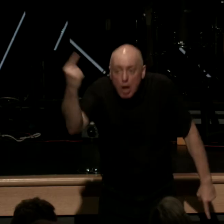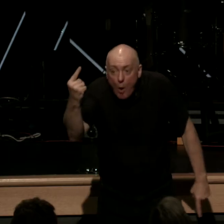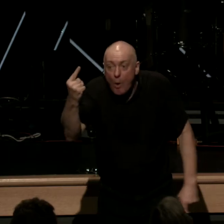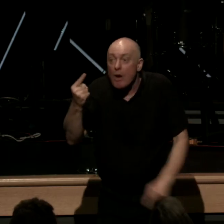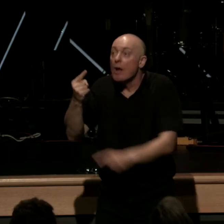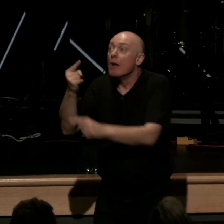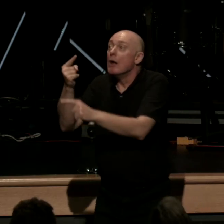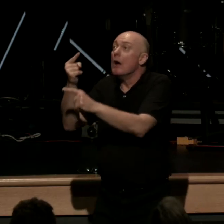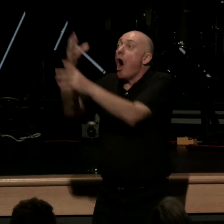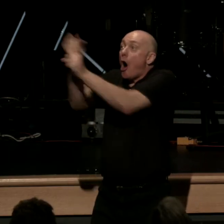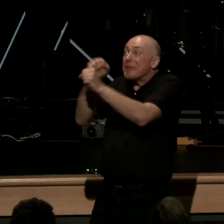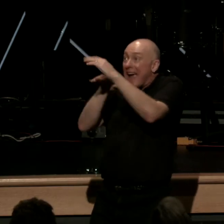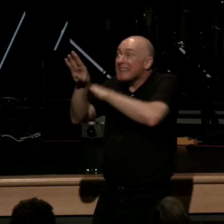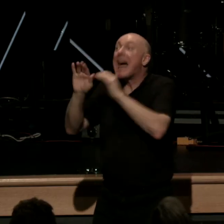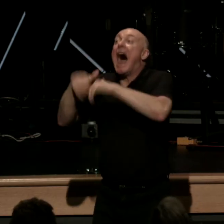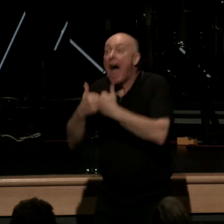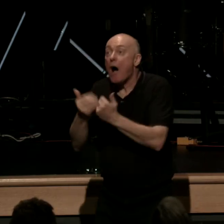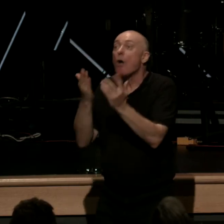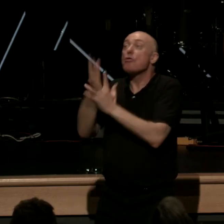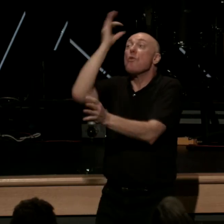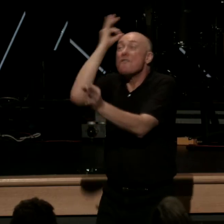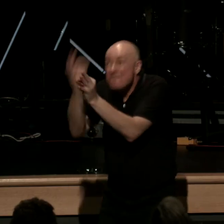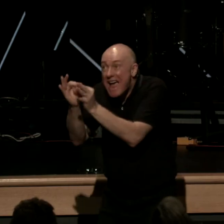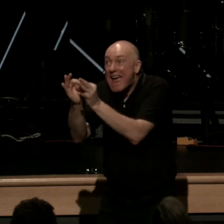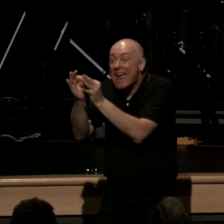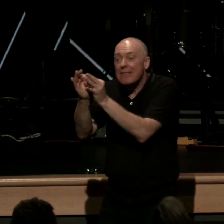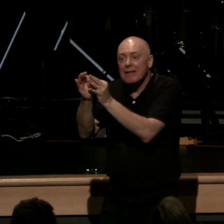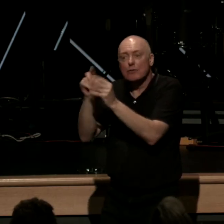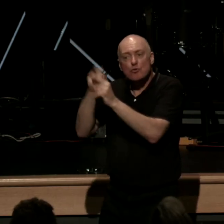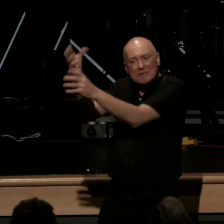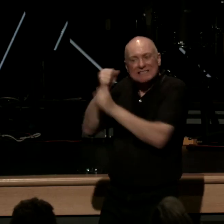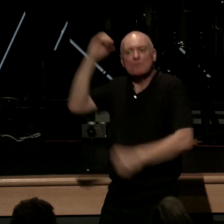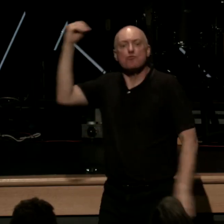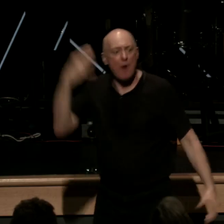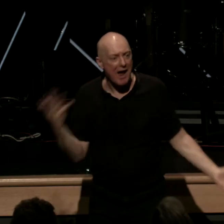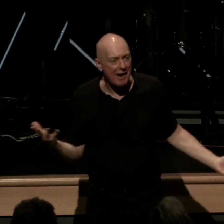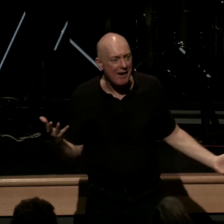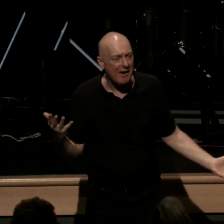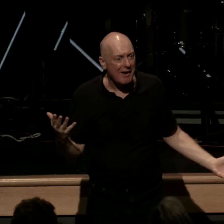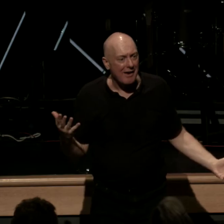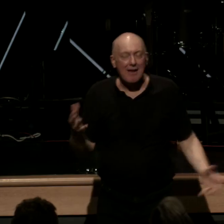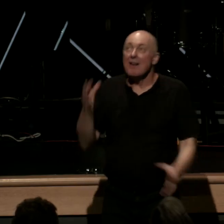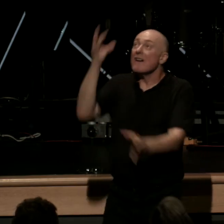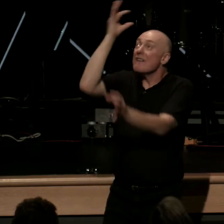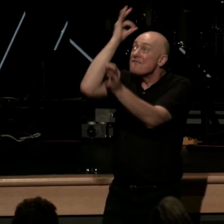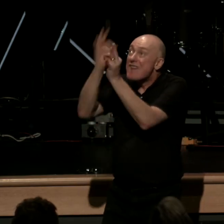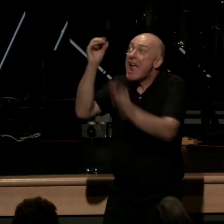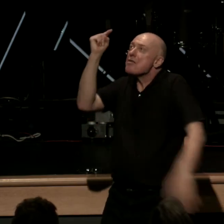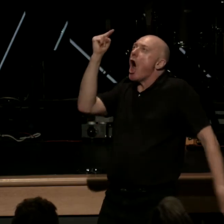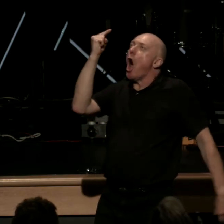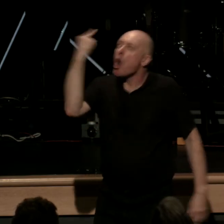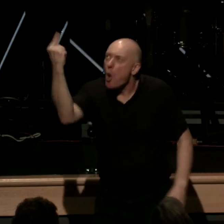access how by faith into this grace solo fide placed upon Christo